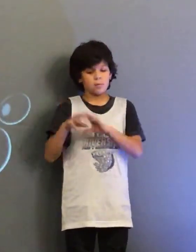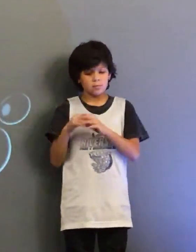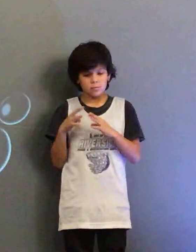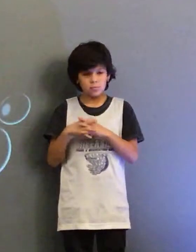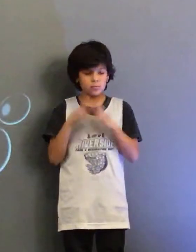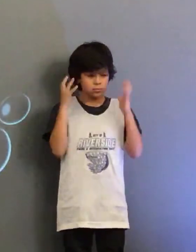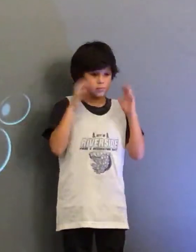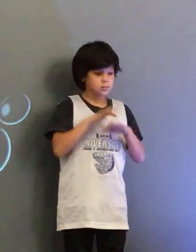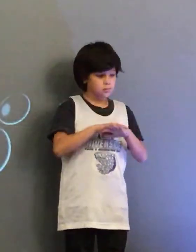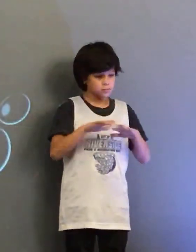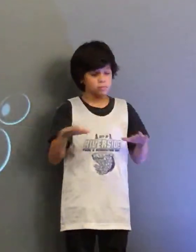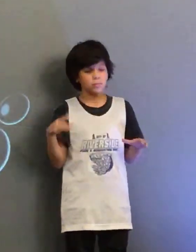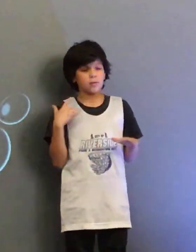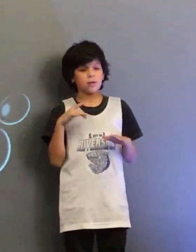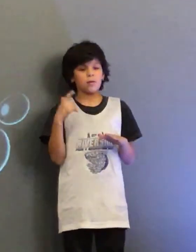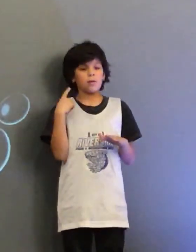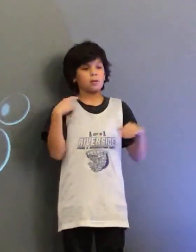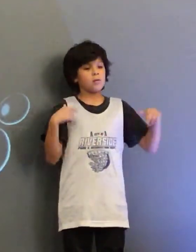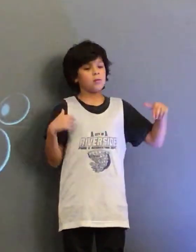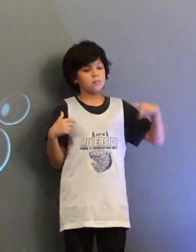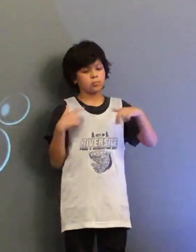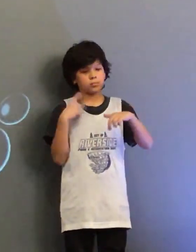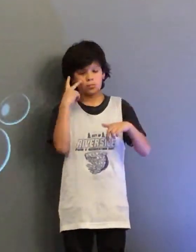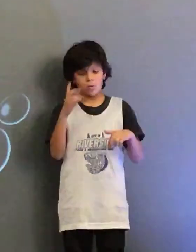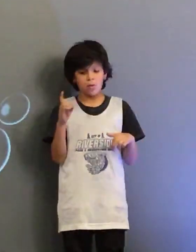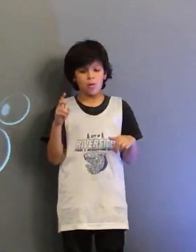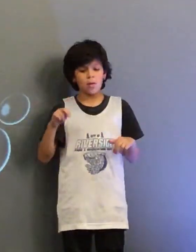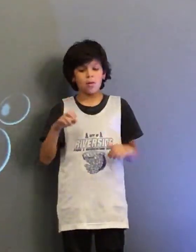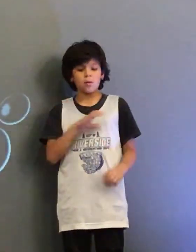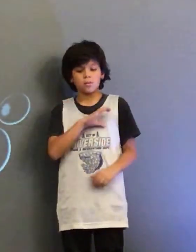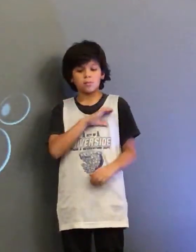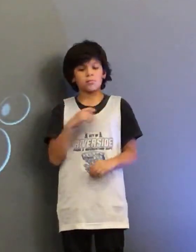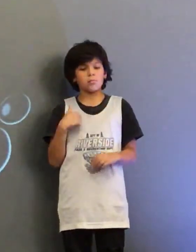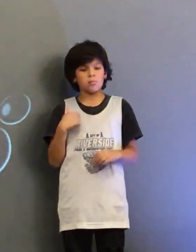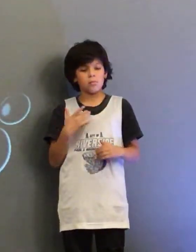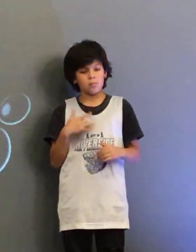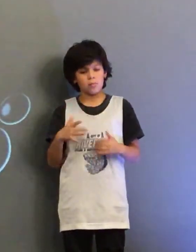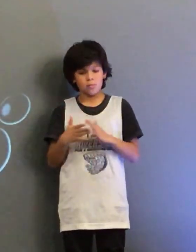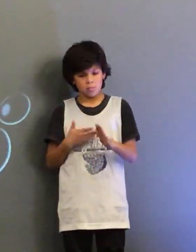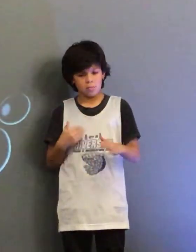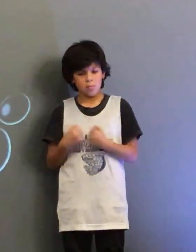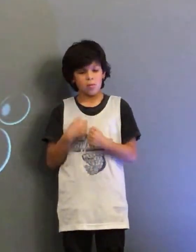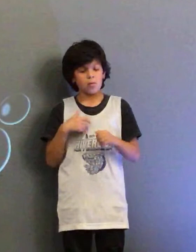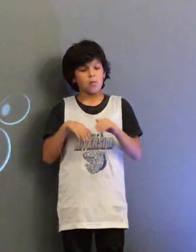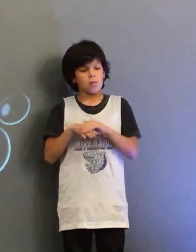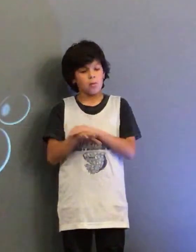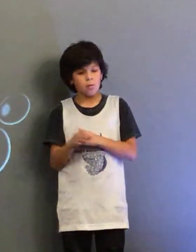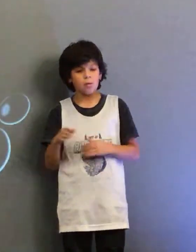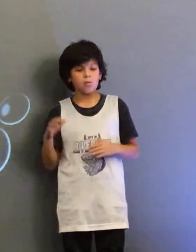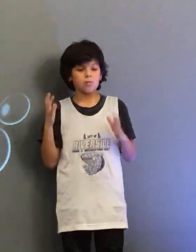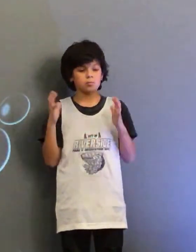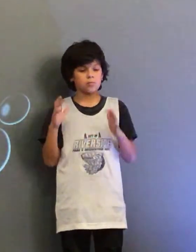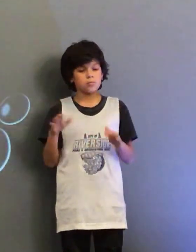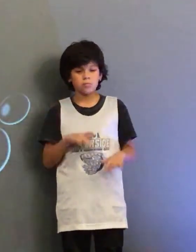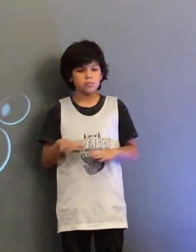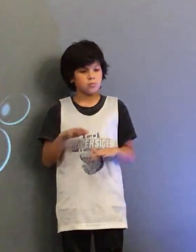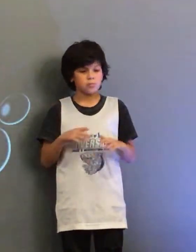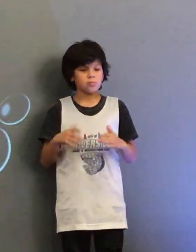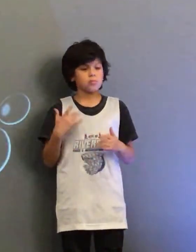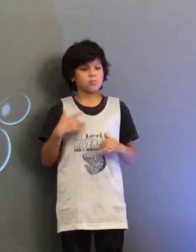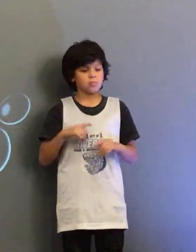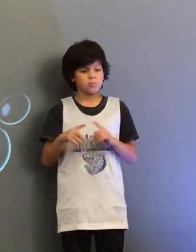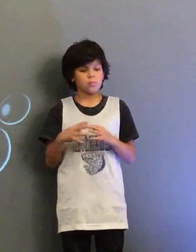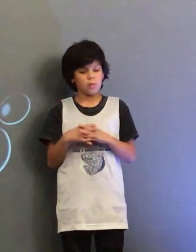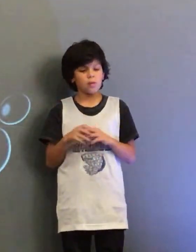Two years ago, when I was outside playing sports, I'd walk by and I'd see Don, and he would fist pump